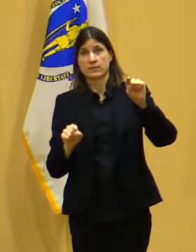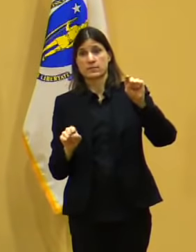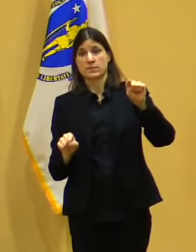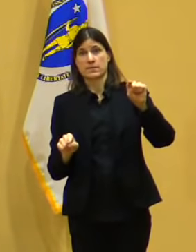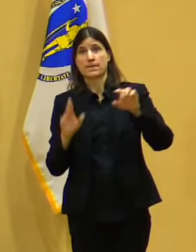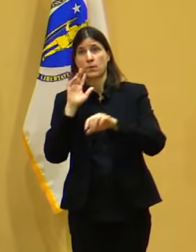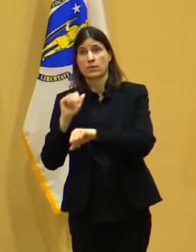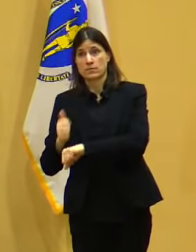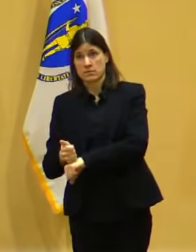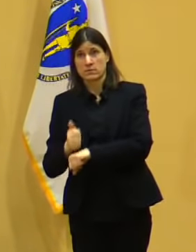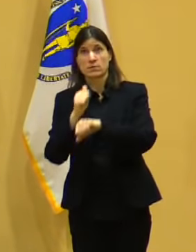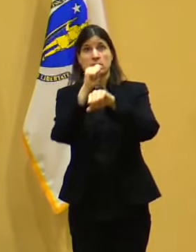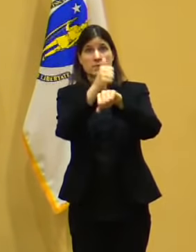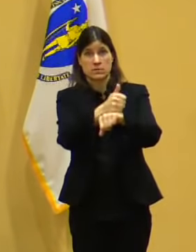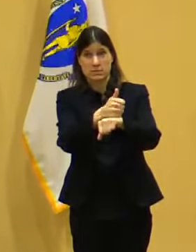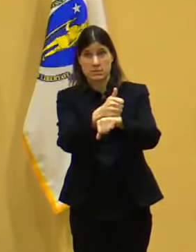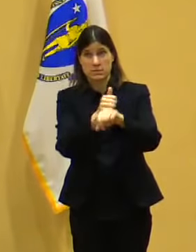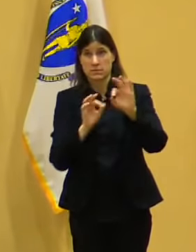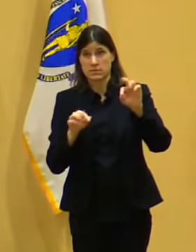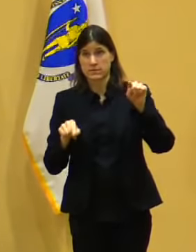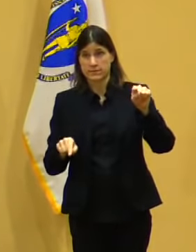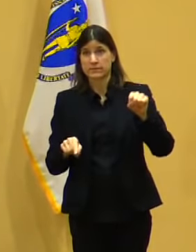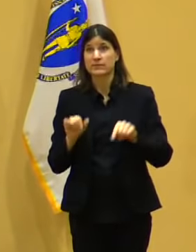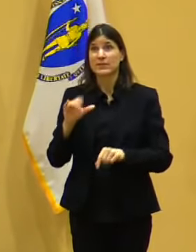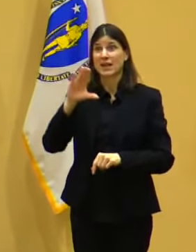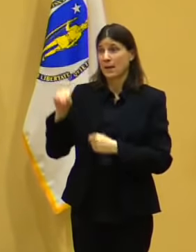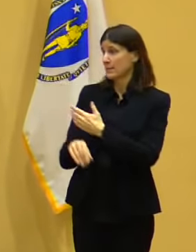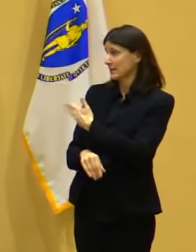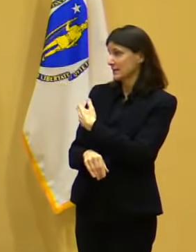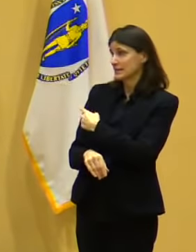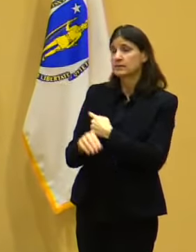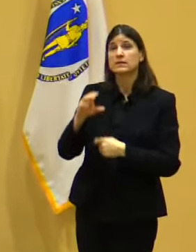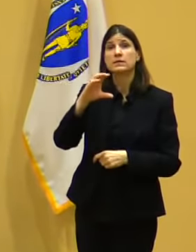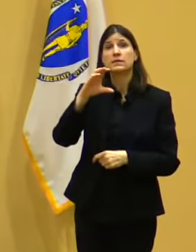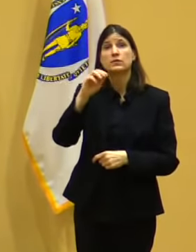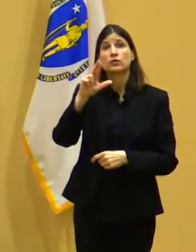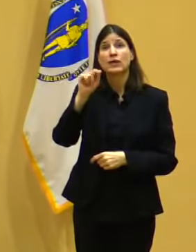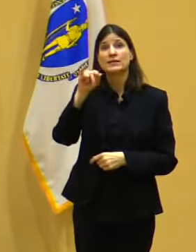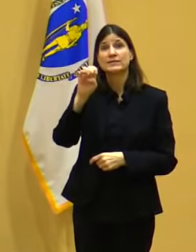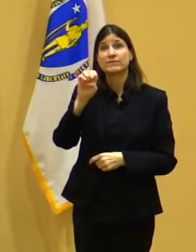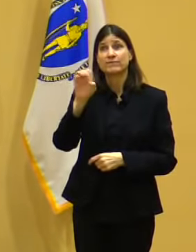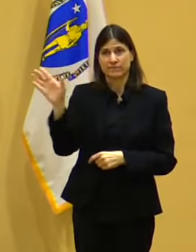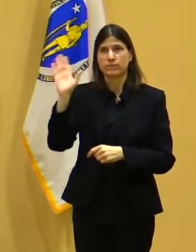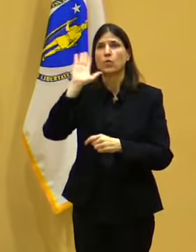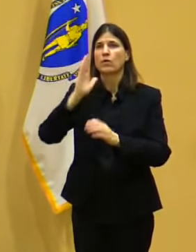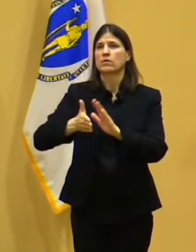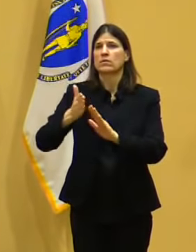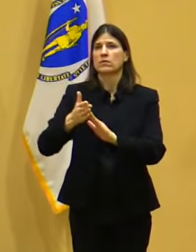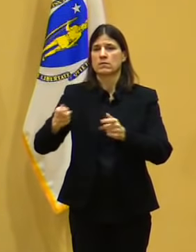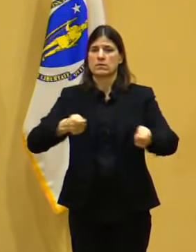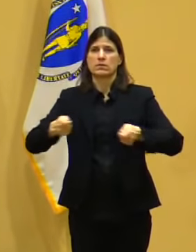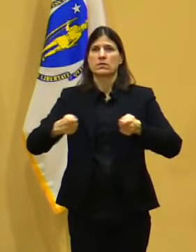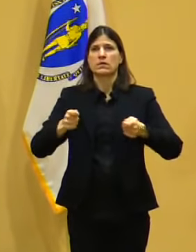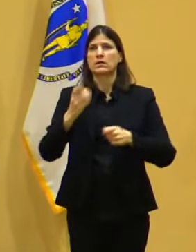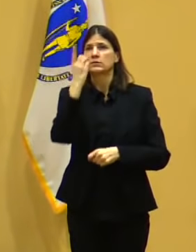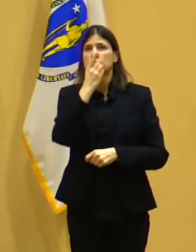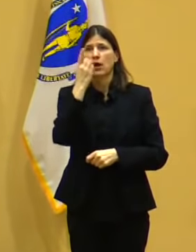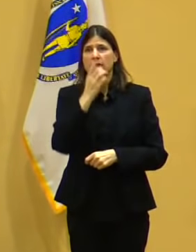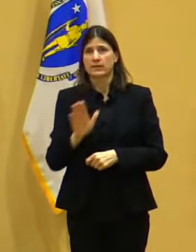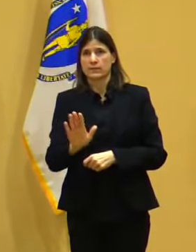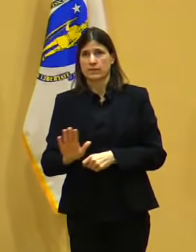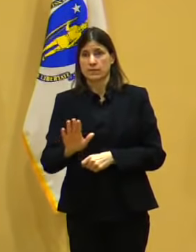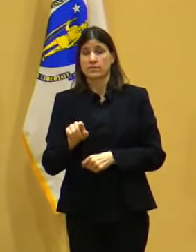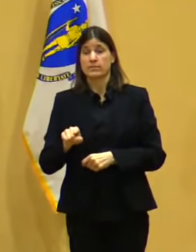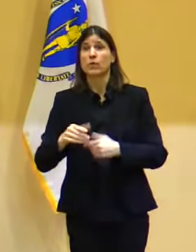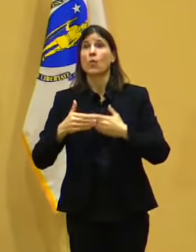site, and the Dartmouth site will open on February 24th. The provider at the Natick site will be LabCorp, a major